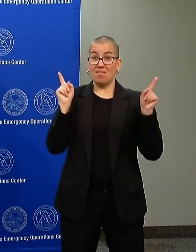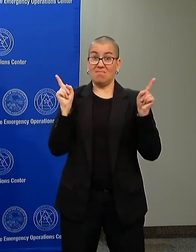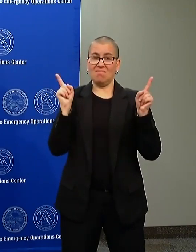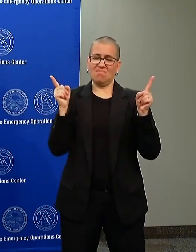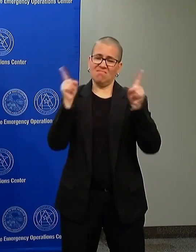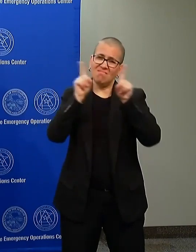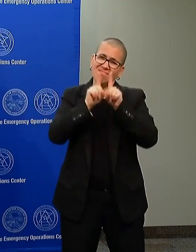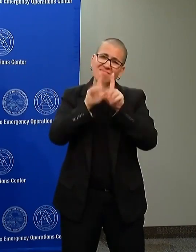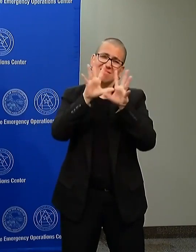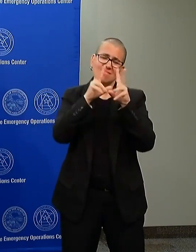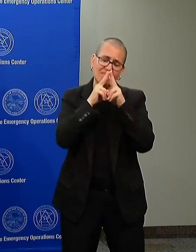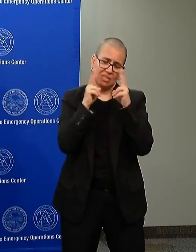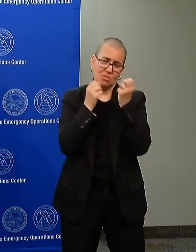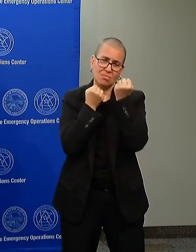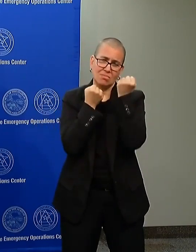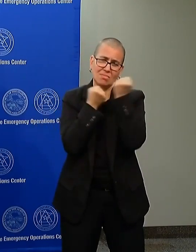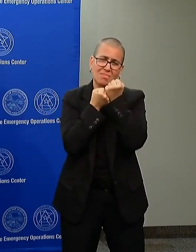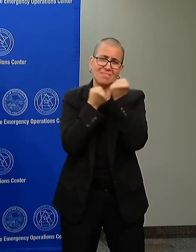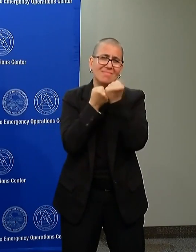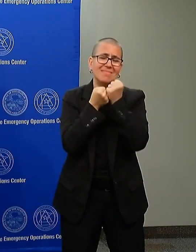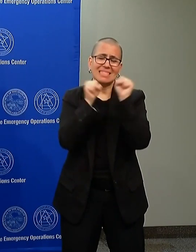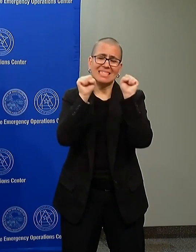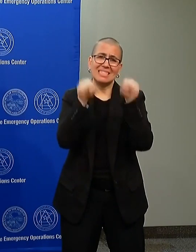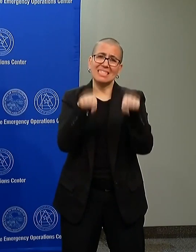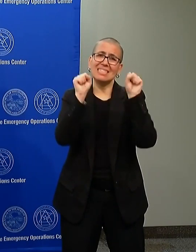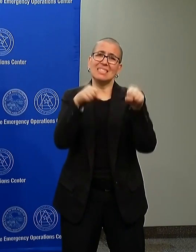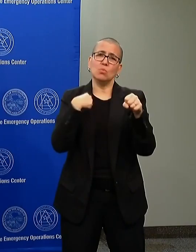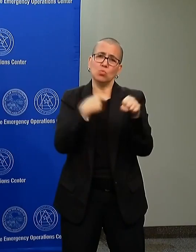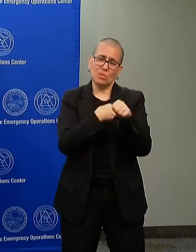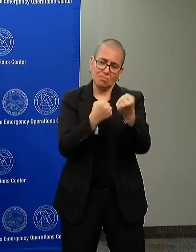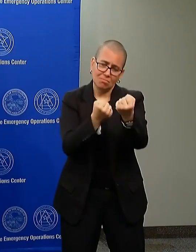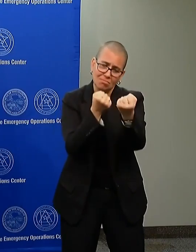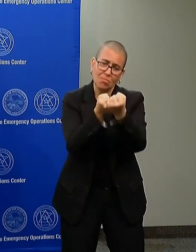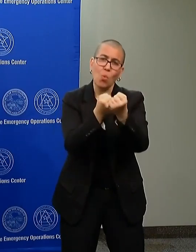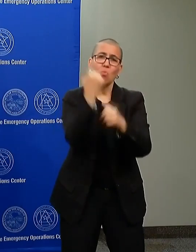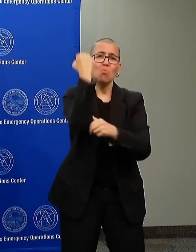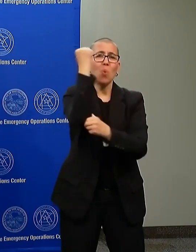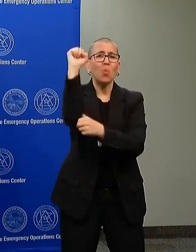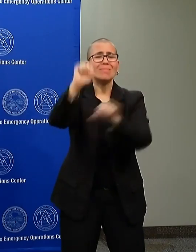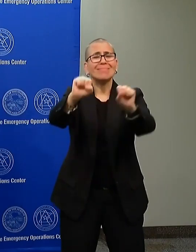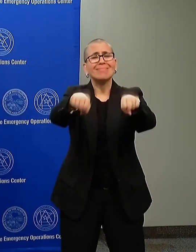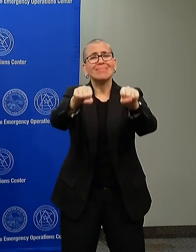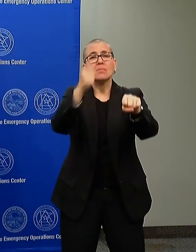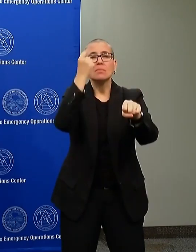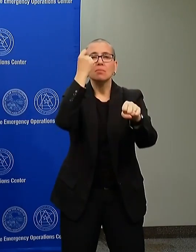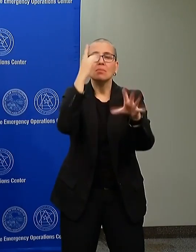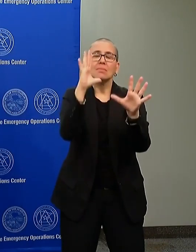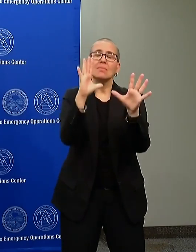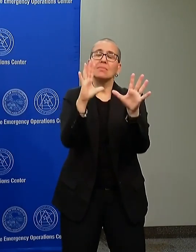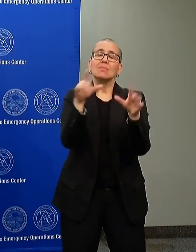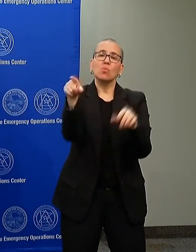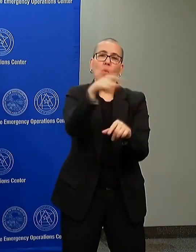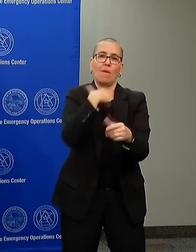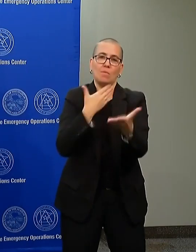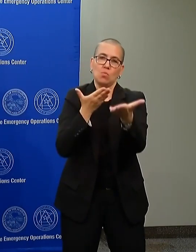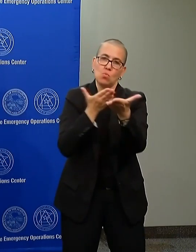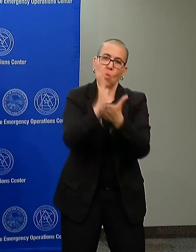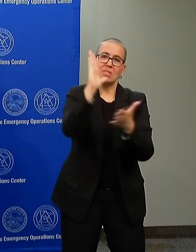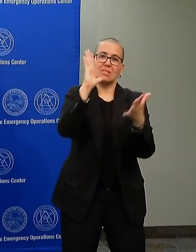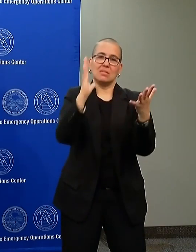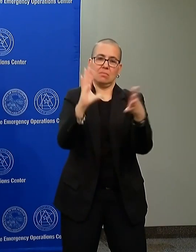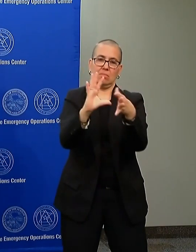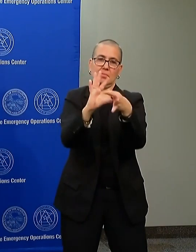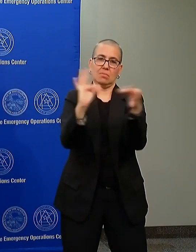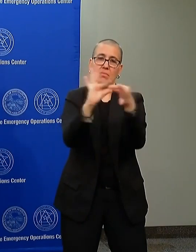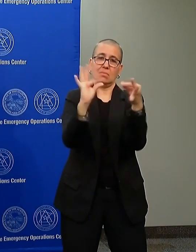protest, the right of free speech for people to say what they believe about the world, to speak